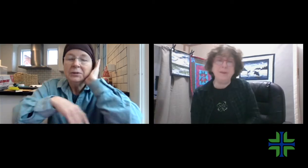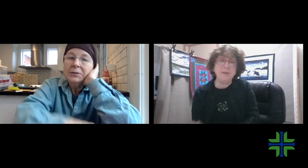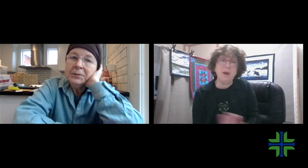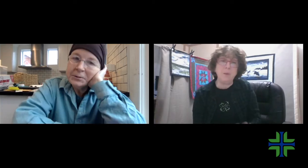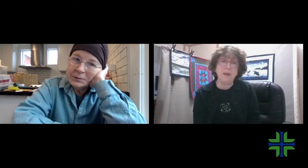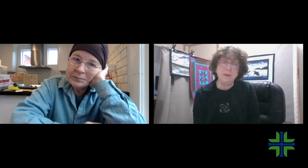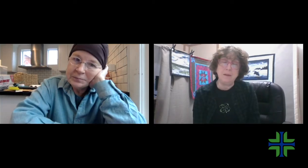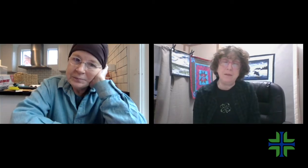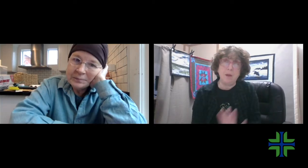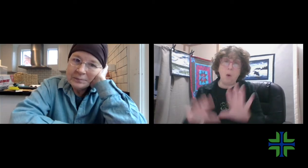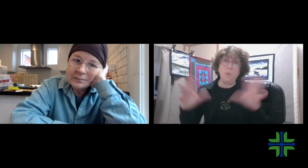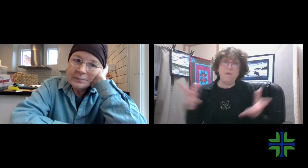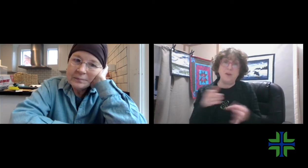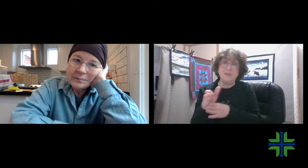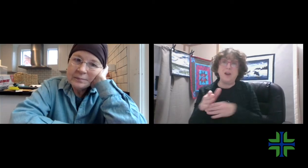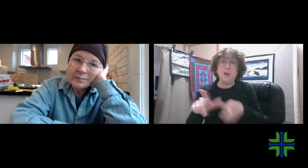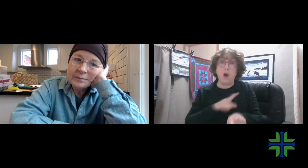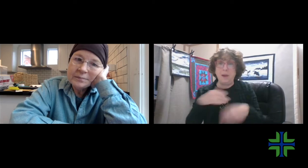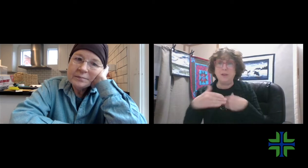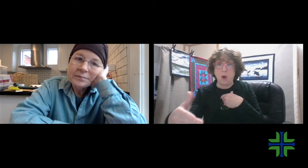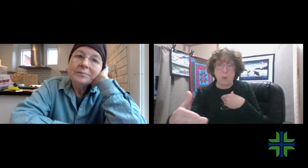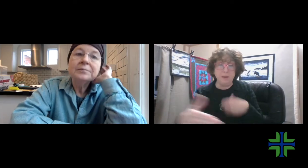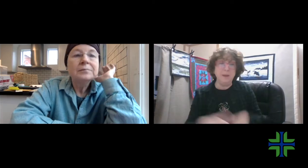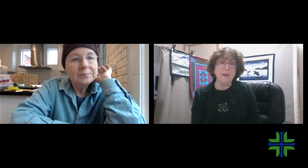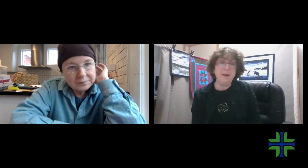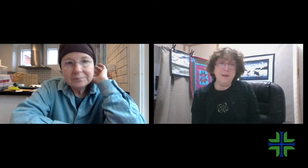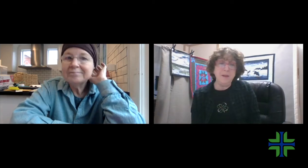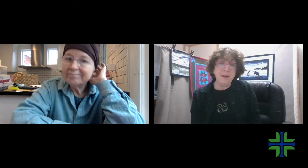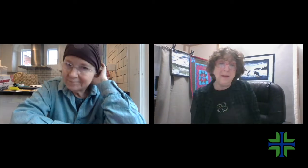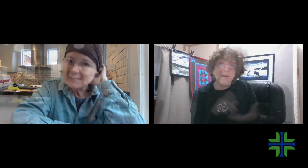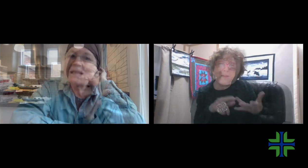I've still got a way, the whole profession's got a long way to go.